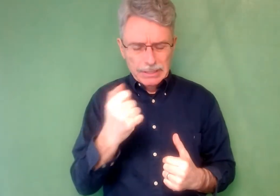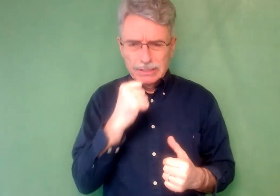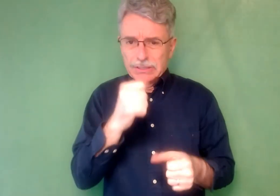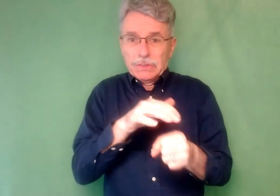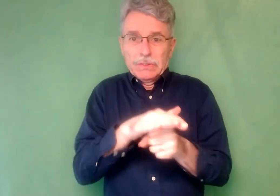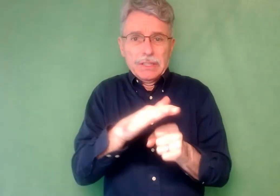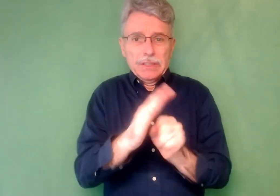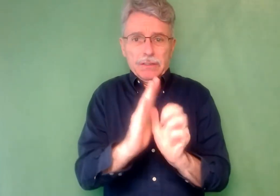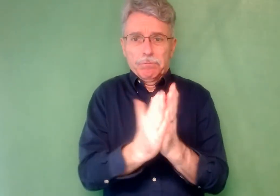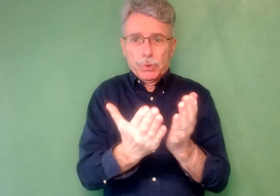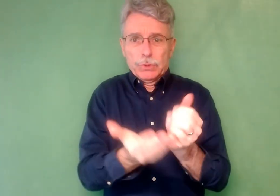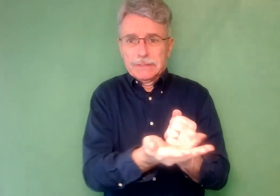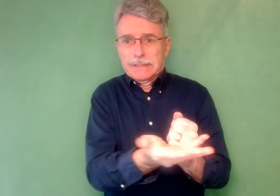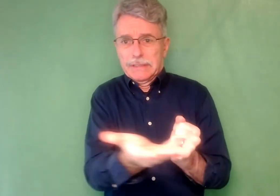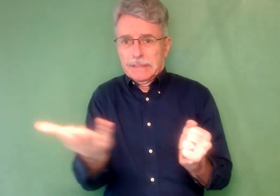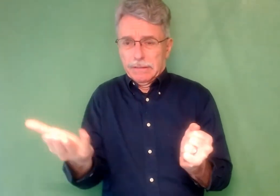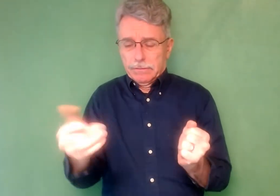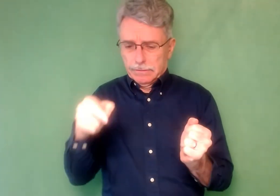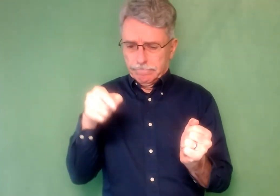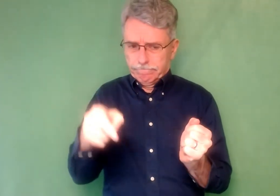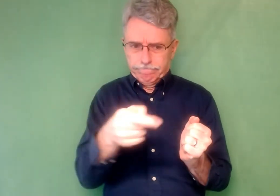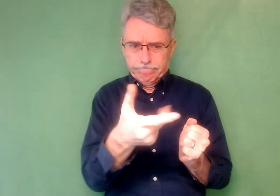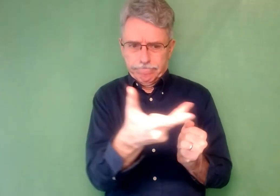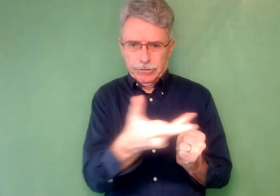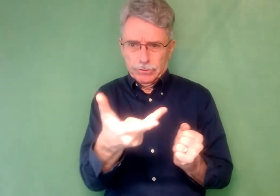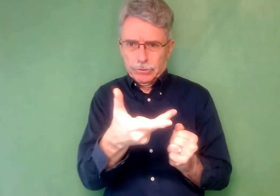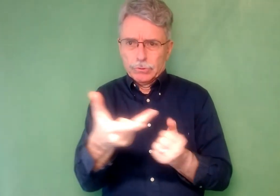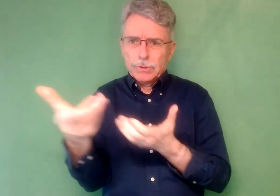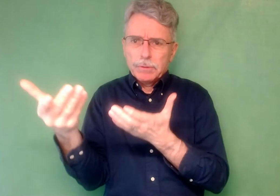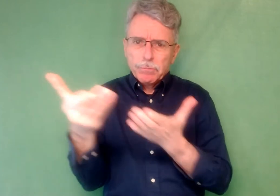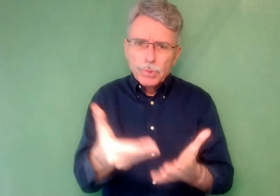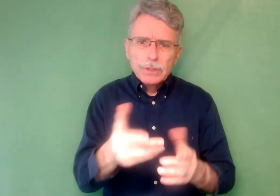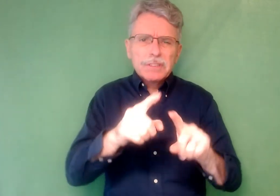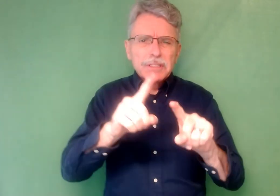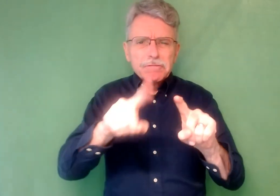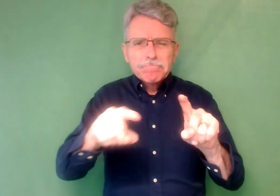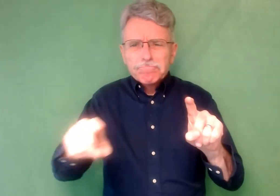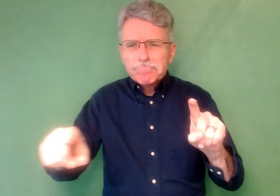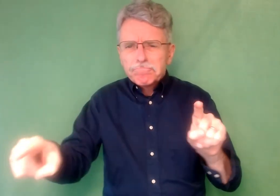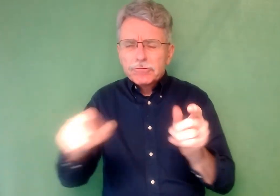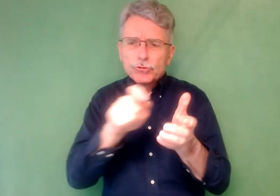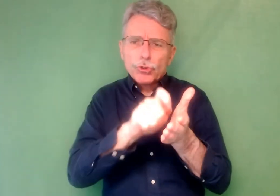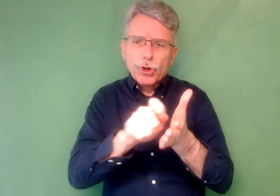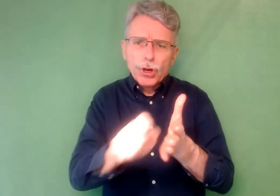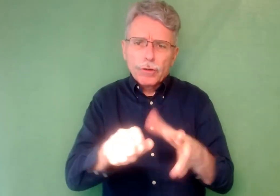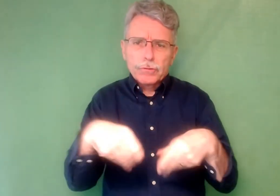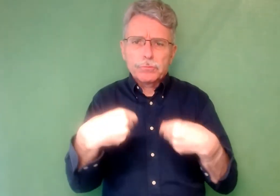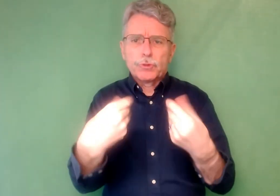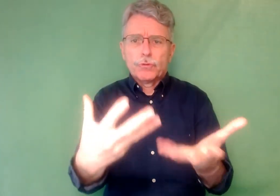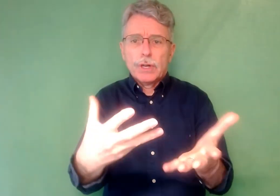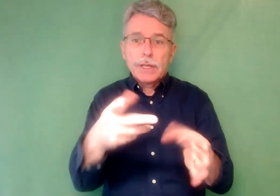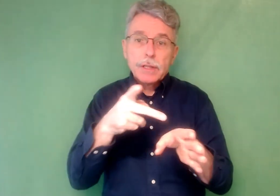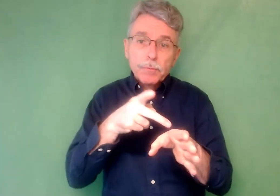people and the criminal justice system. They have included attorneys, clinicians, interpreters,